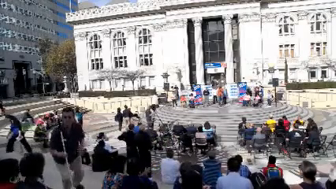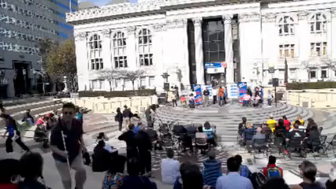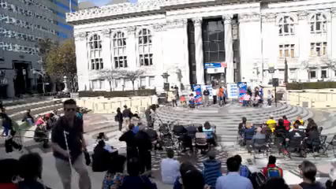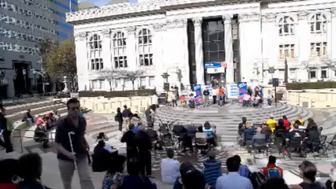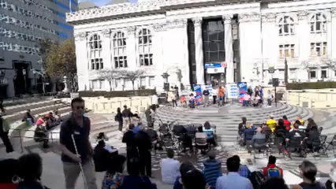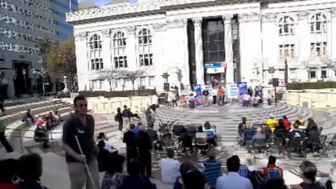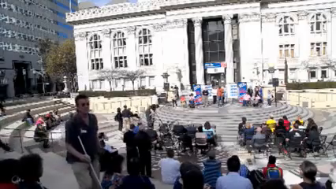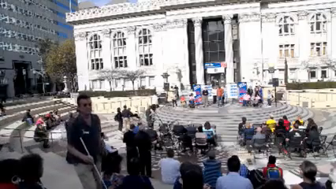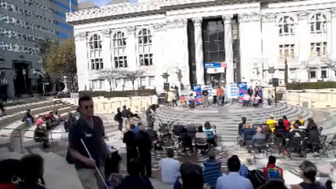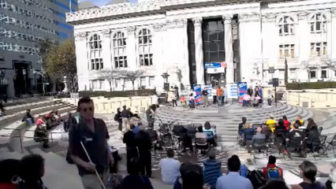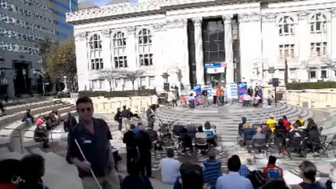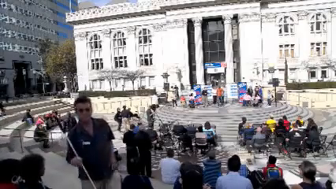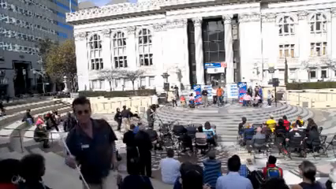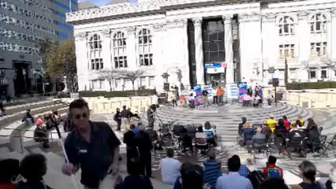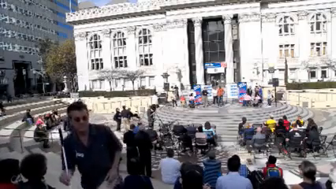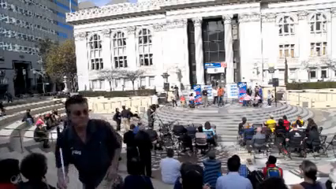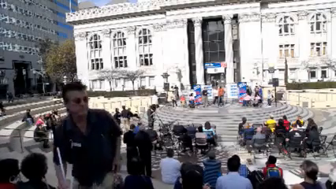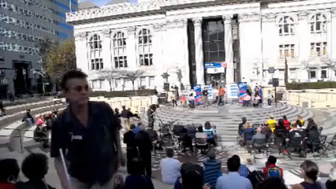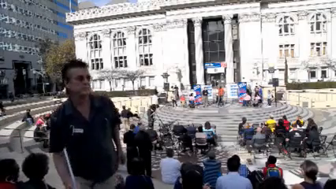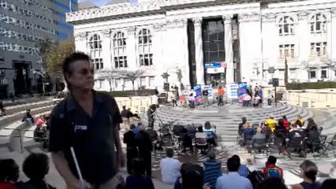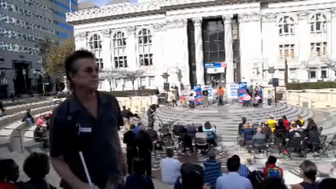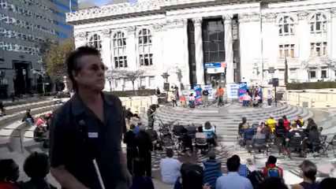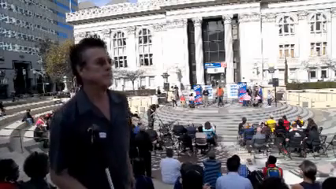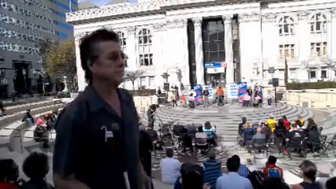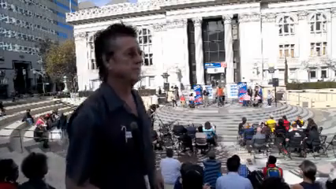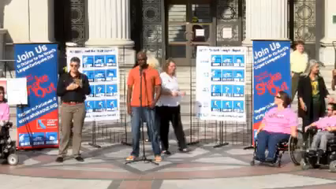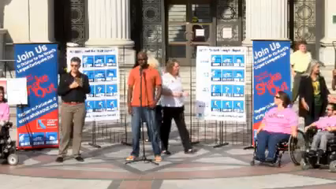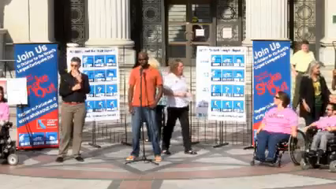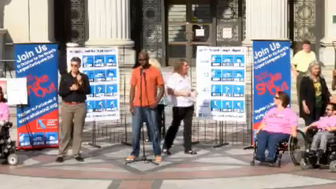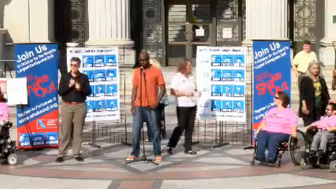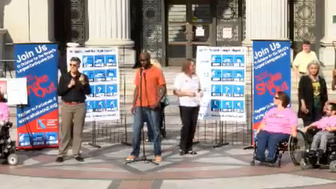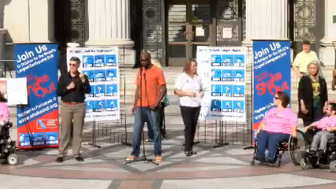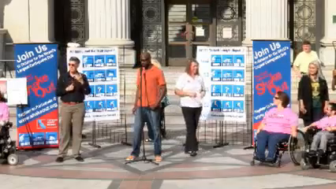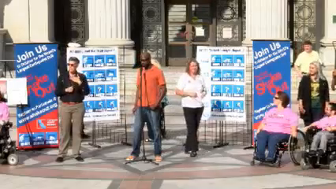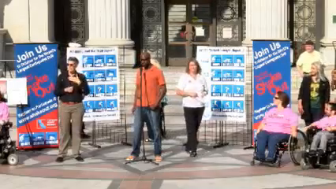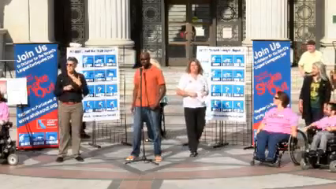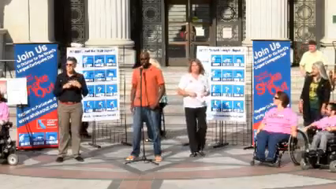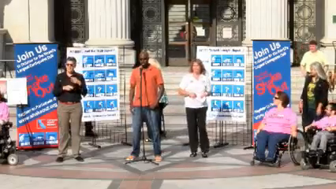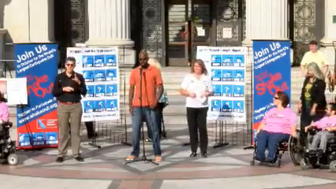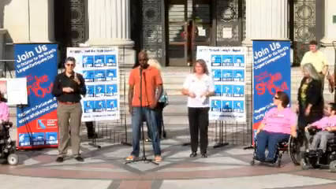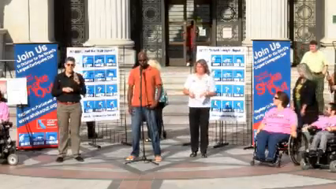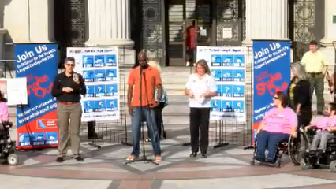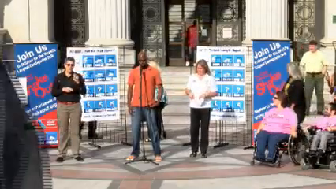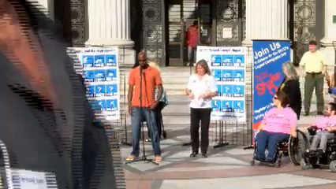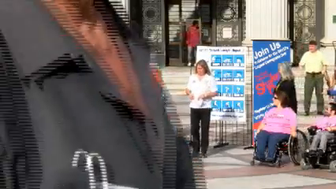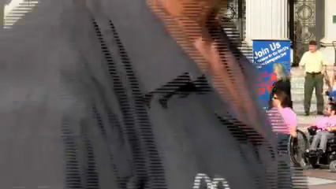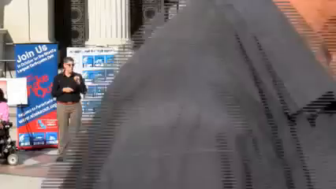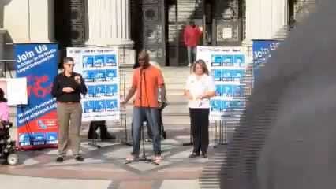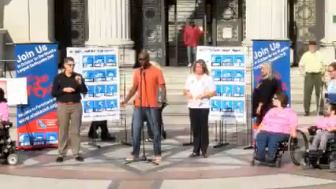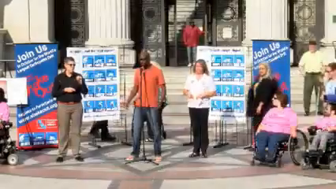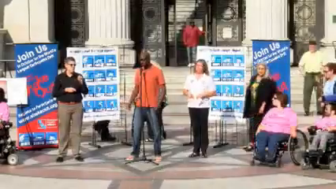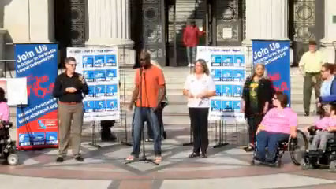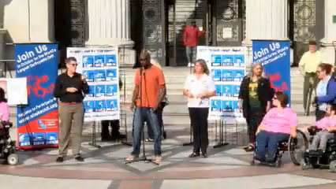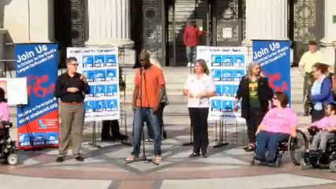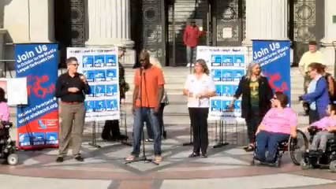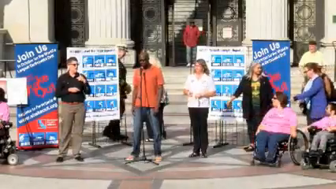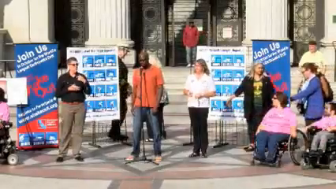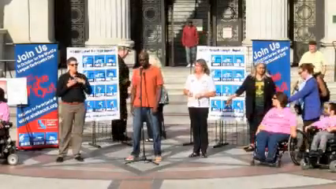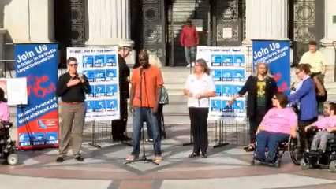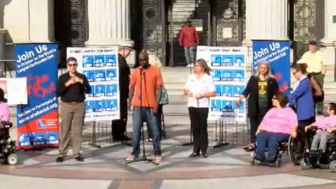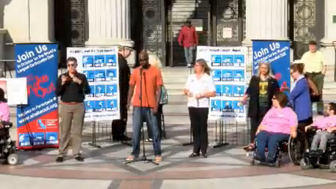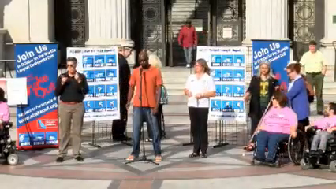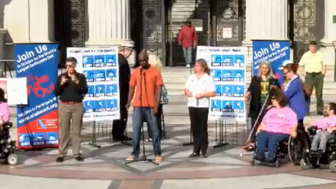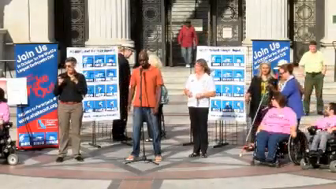Thank you, Erica. Good morning, everyone. My name is Brandon Young. I'm a program manager at the Center for Independent